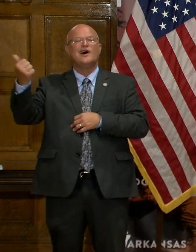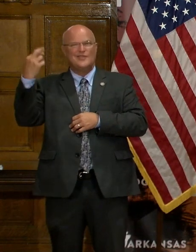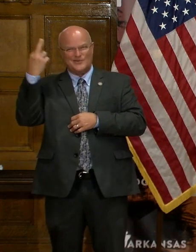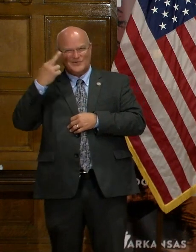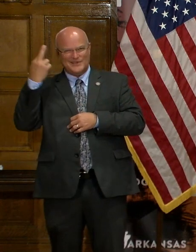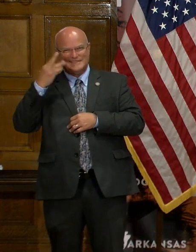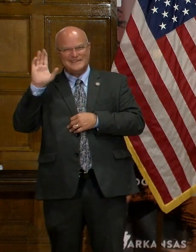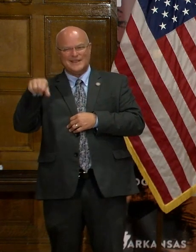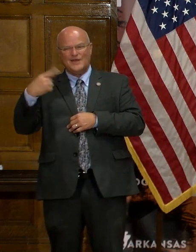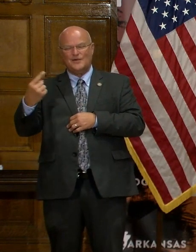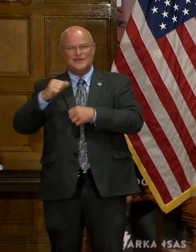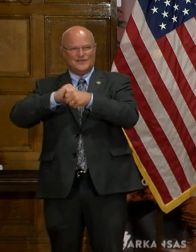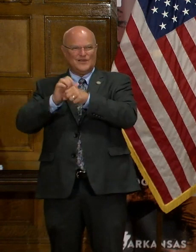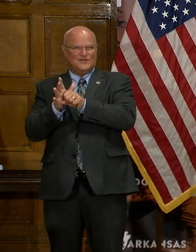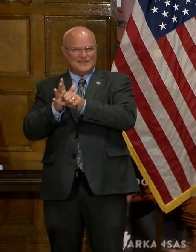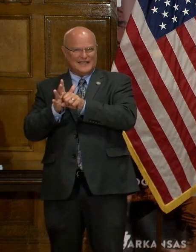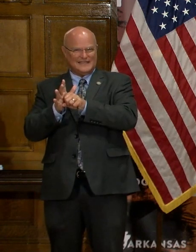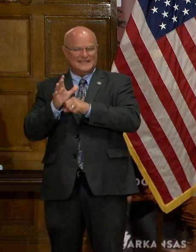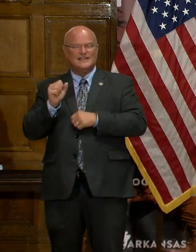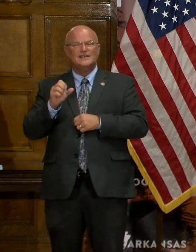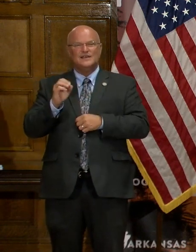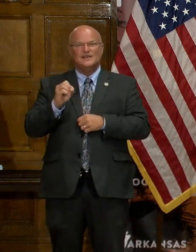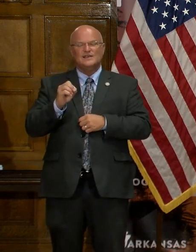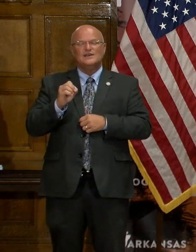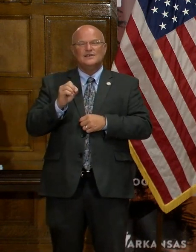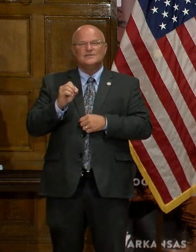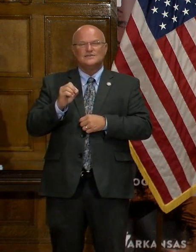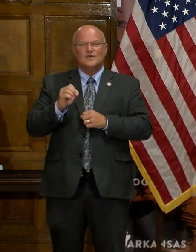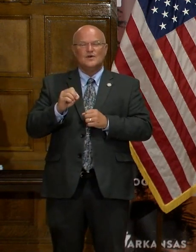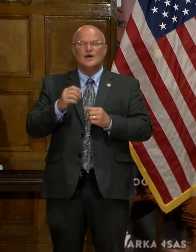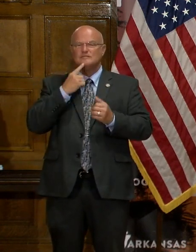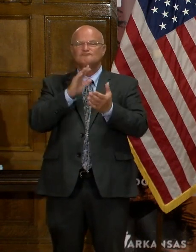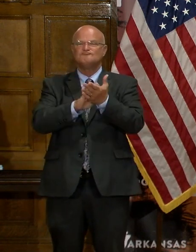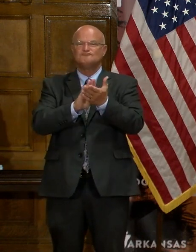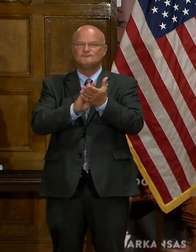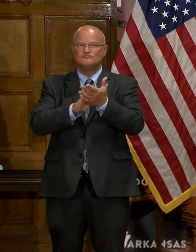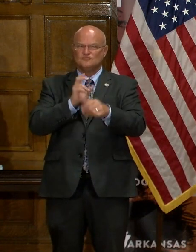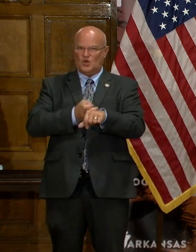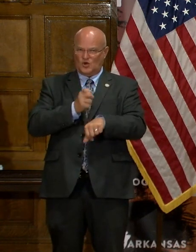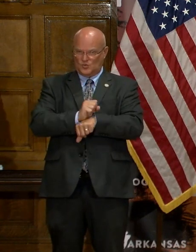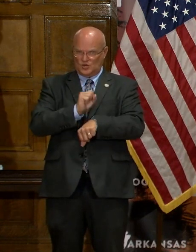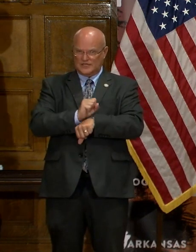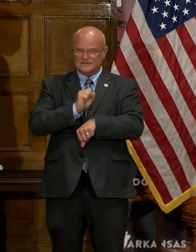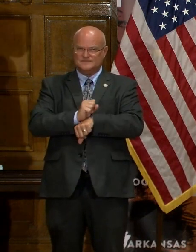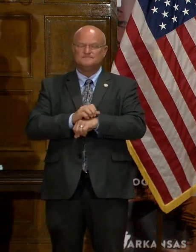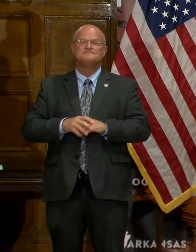besides the pandemic. So they are, again, to be commended for their hard work.